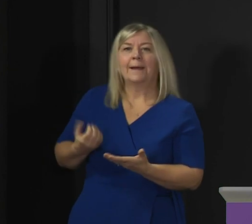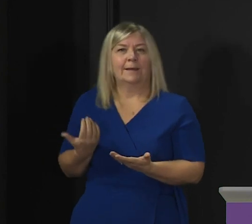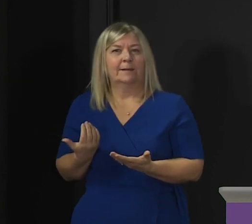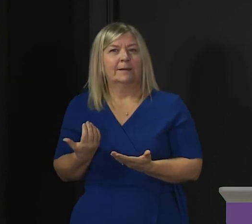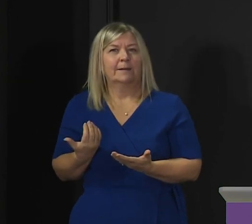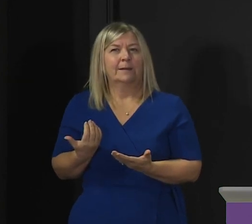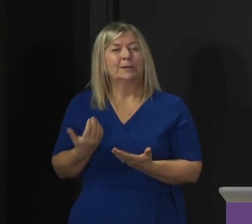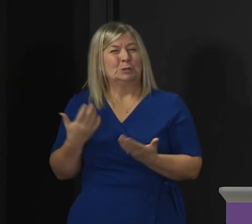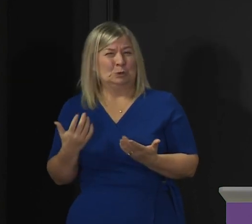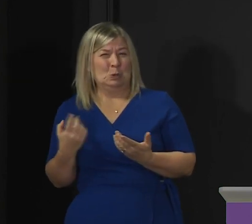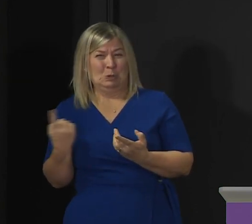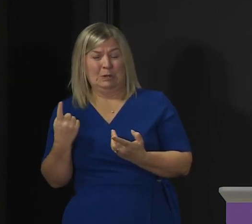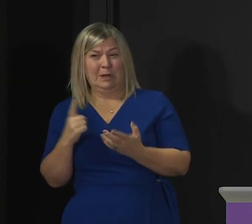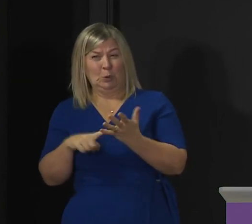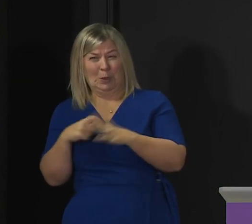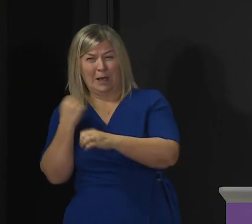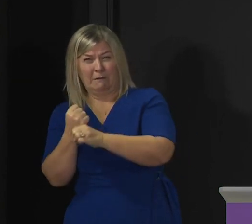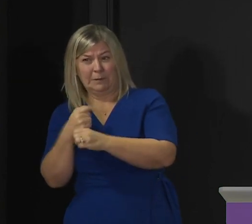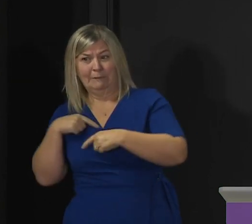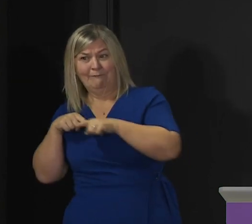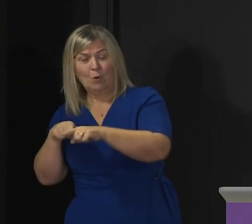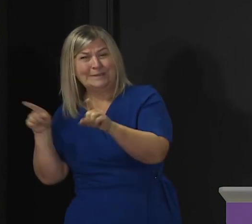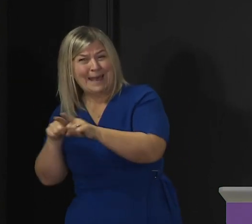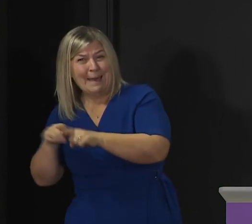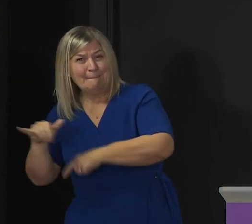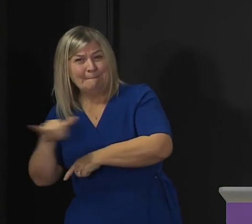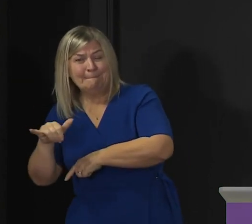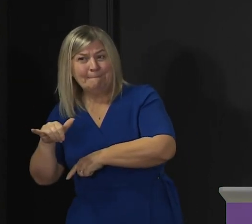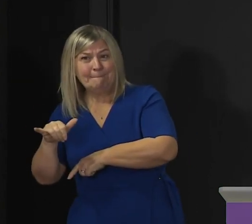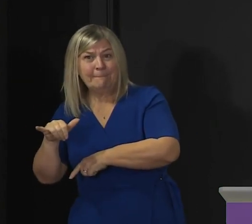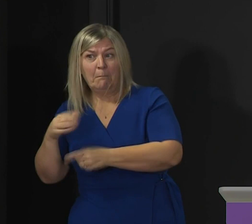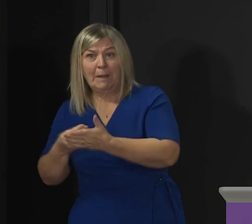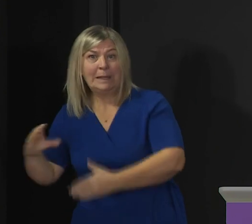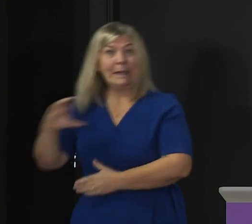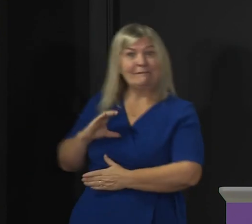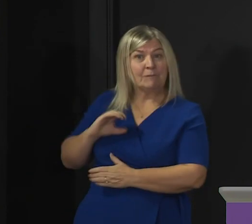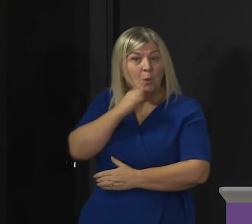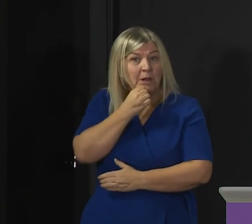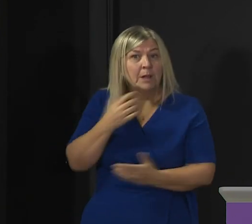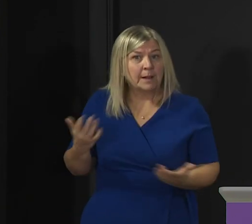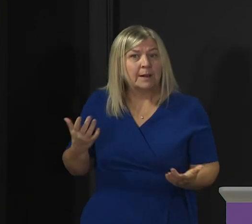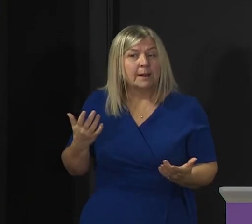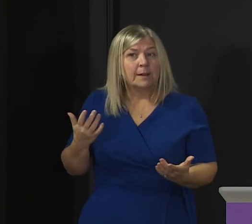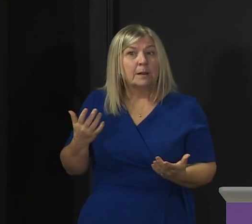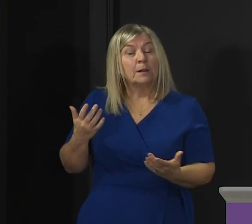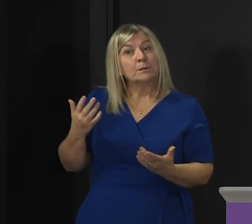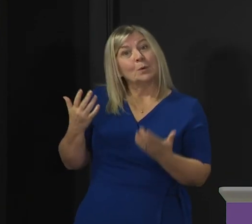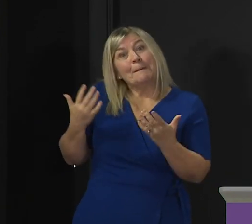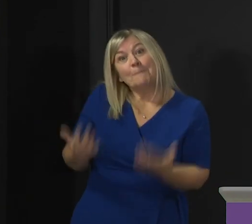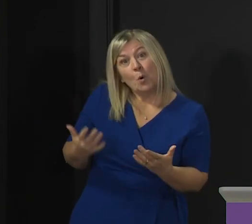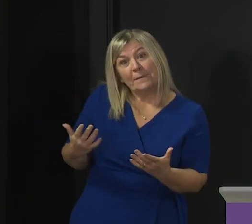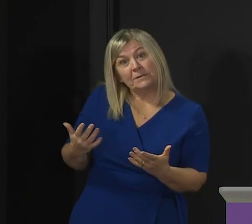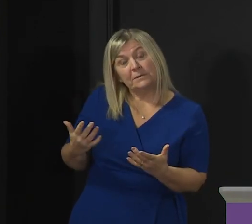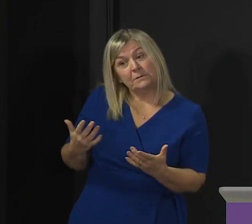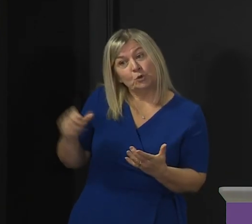decision we have to weigh up in coming days is this one. Should we take the opportunity of more generous financial support to step